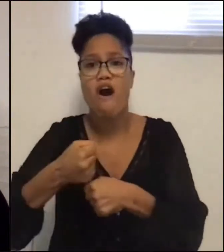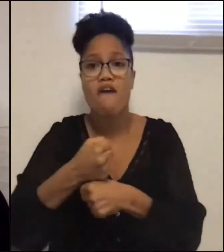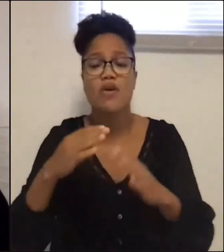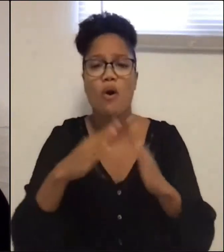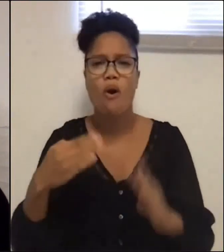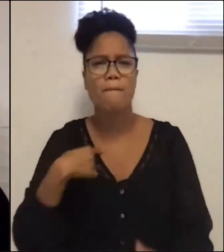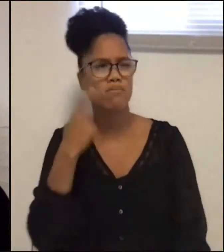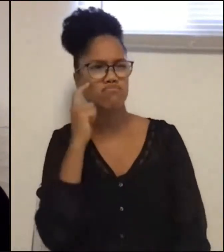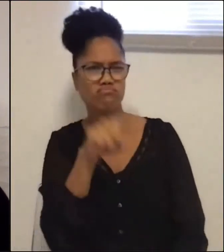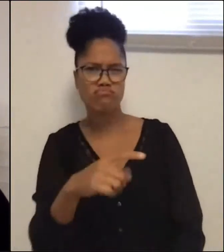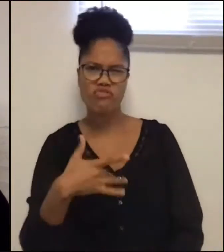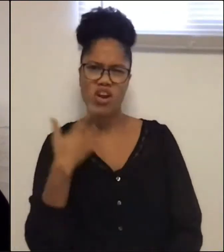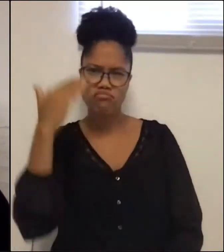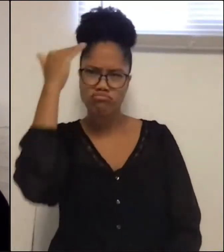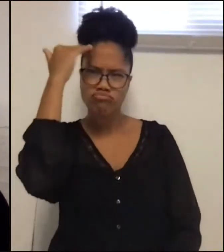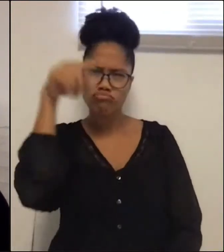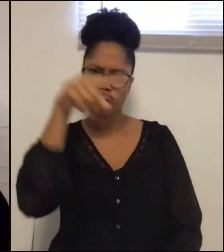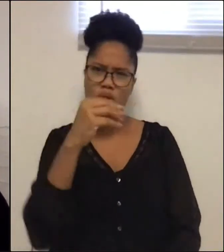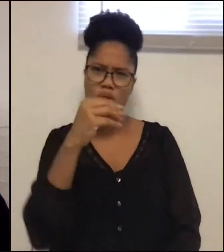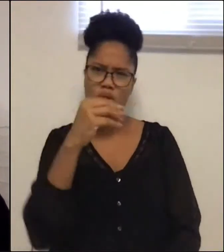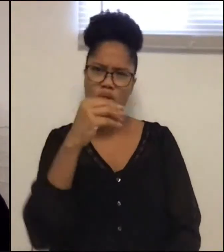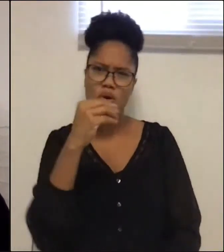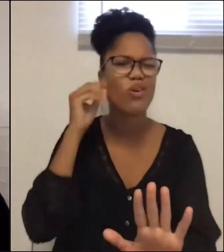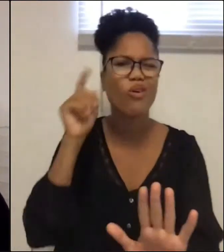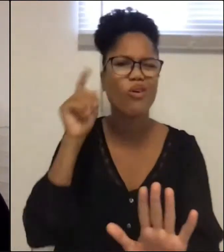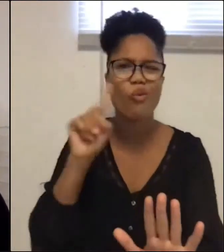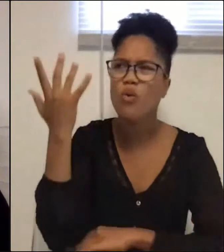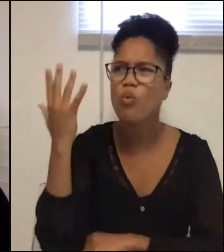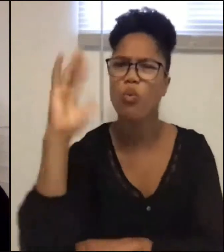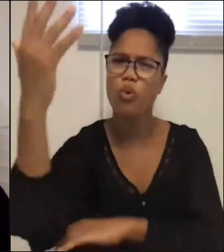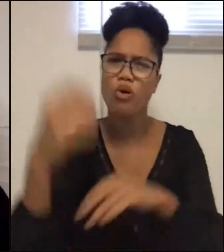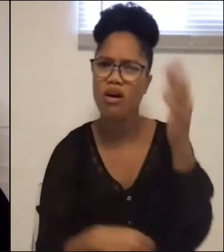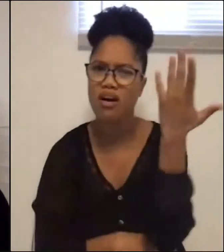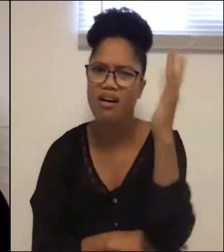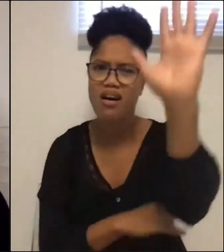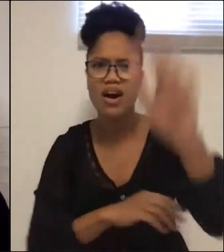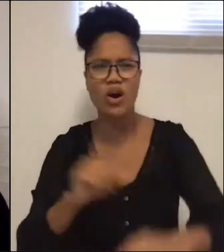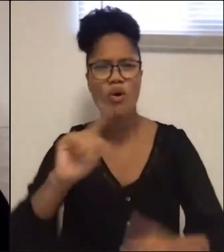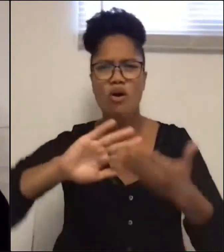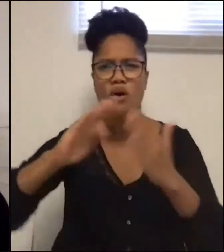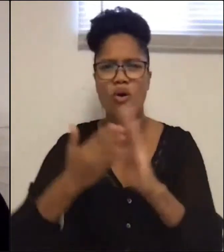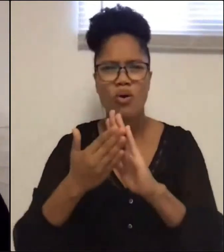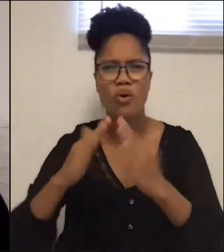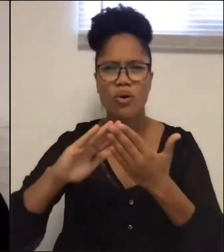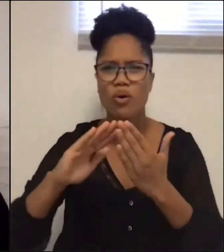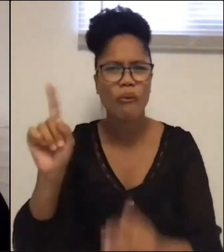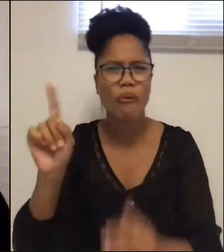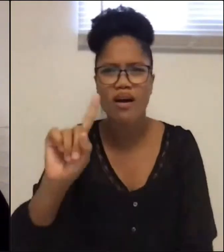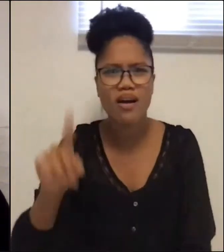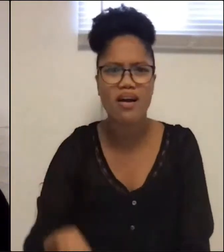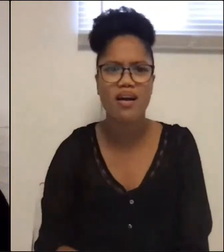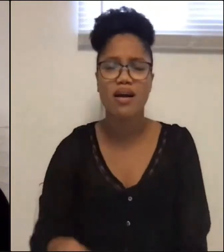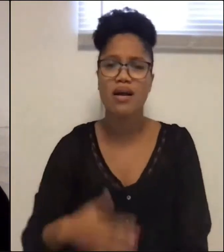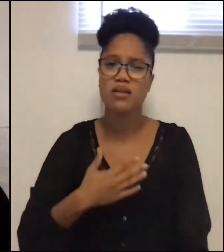know. But where are the woods, the village, and the goddamn snow? All my guilt